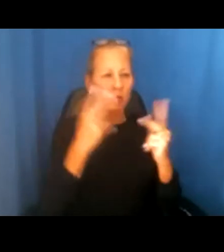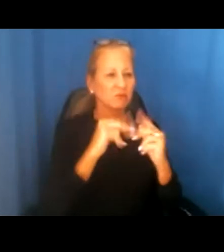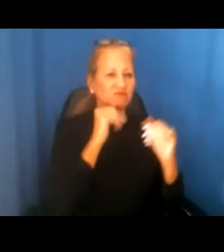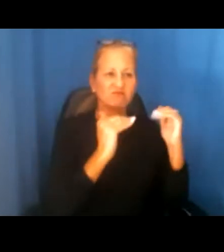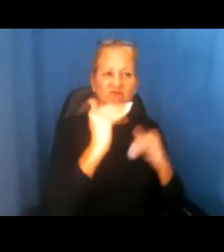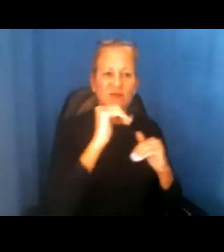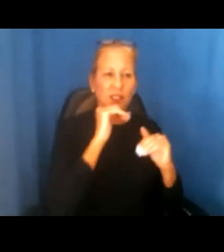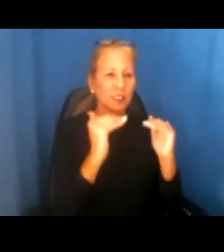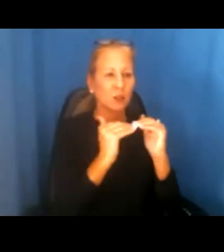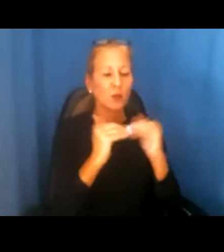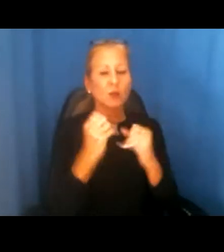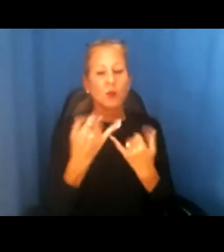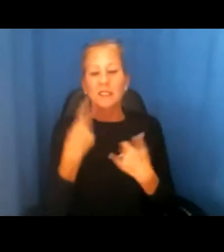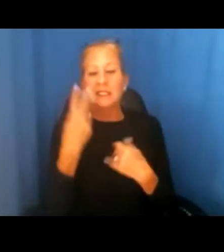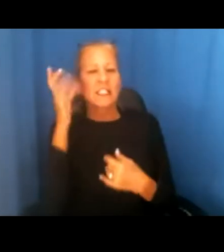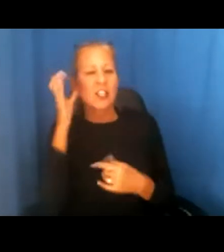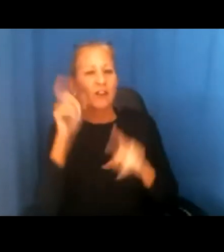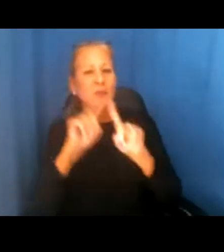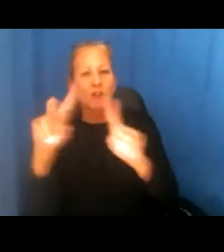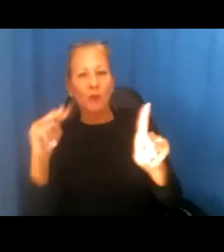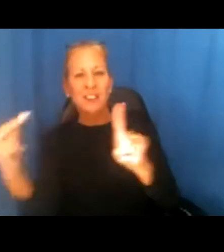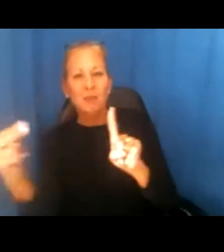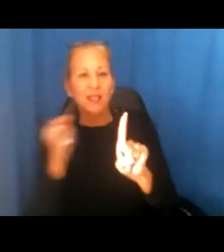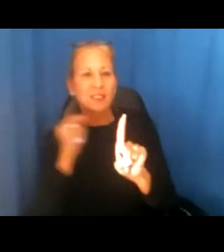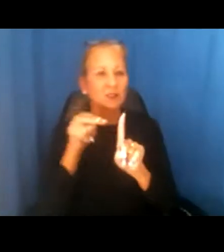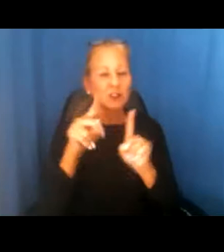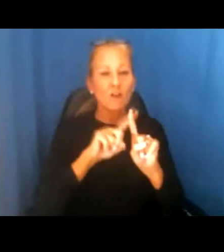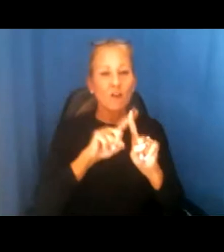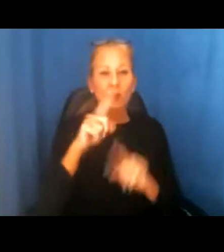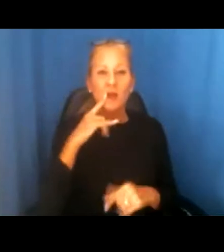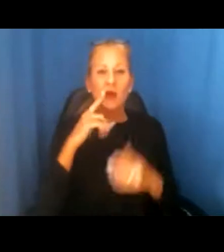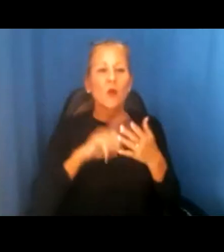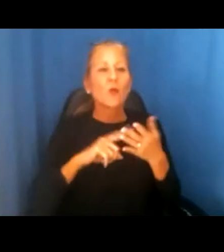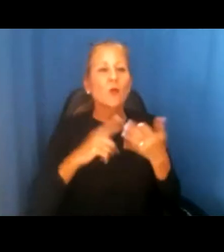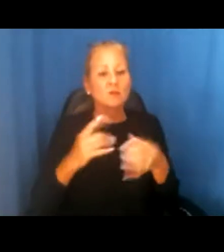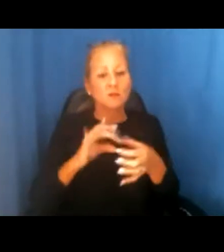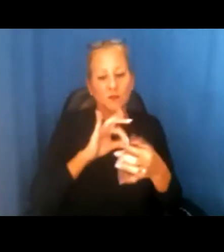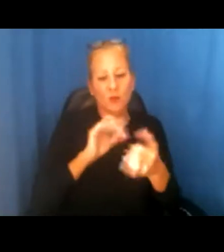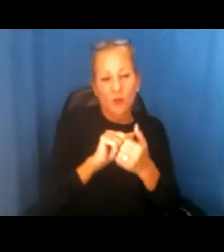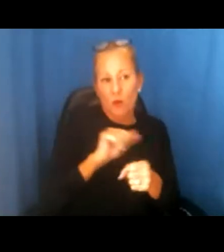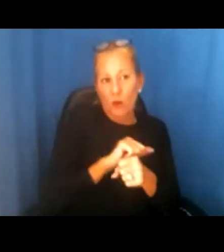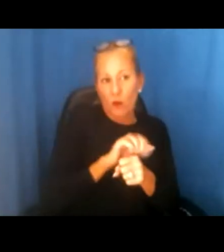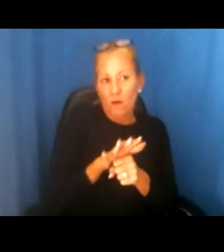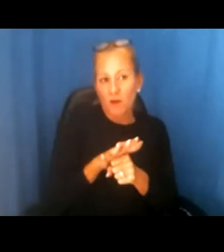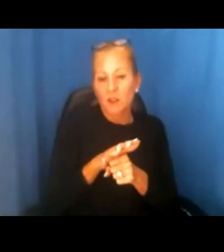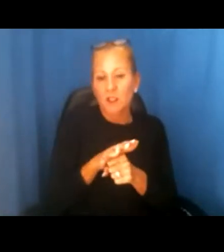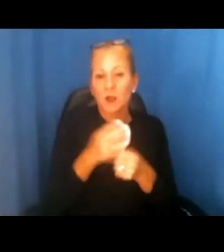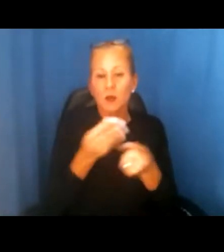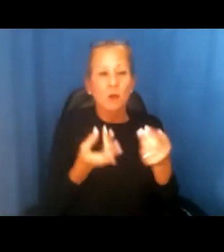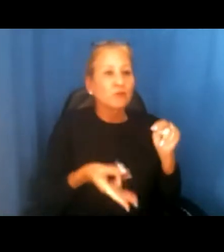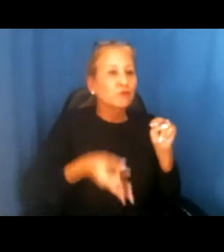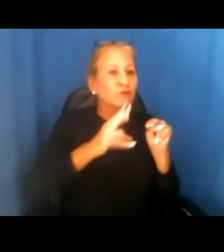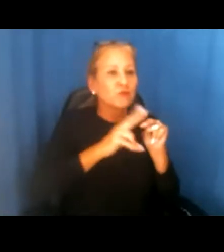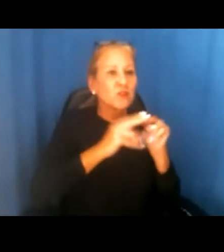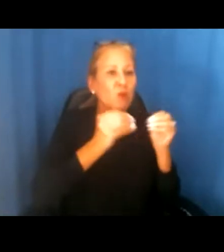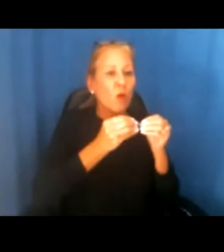different perspectives, the implications of COVID-19 today, whether that's been the rise of hate